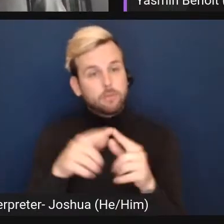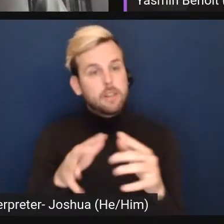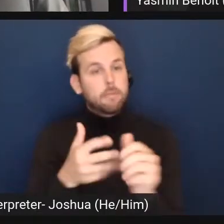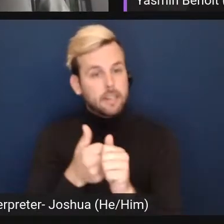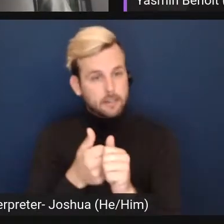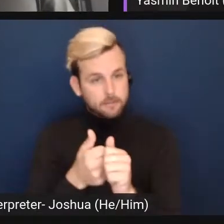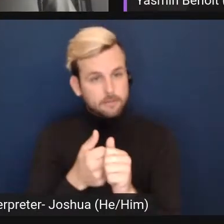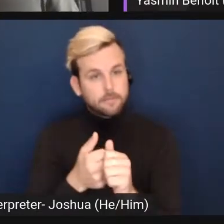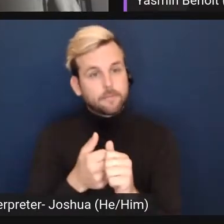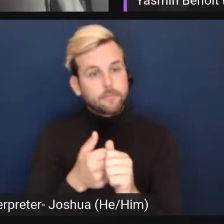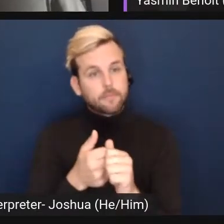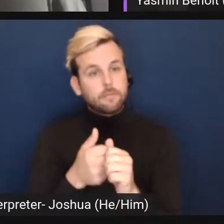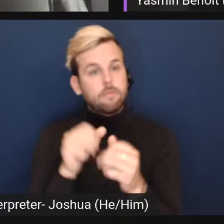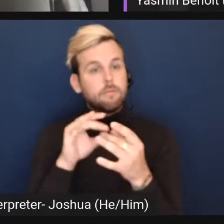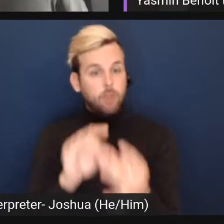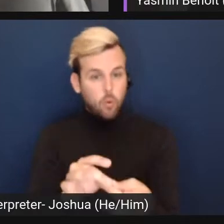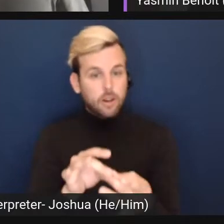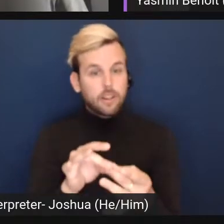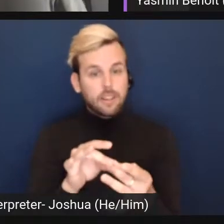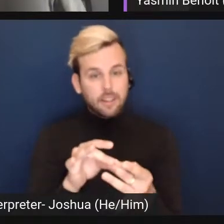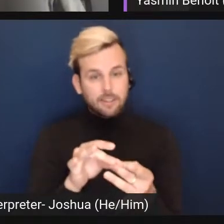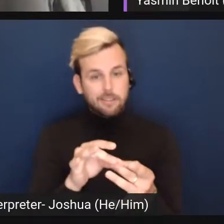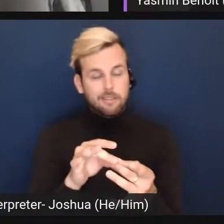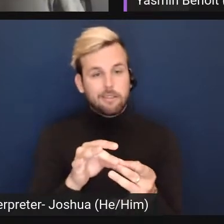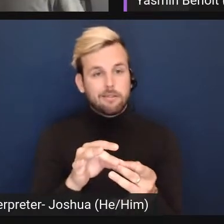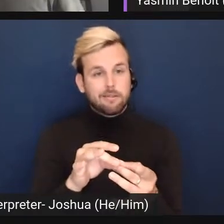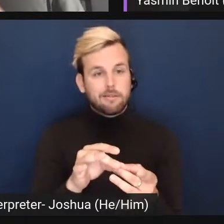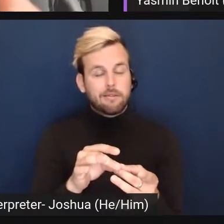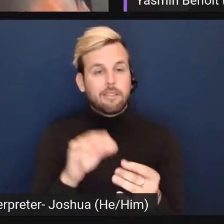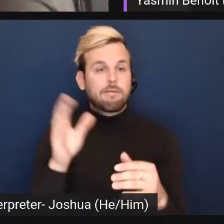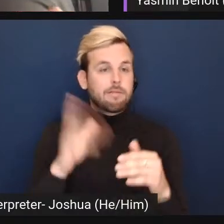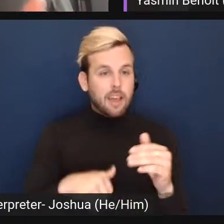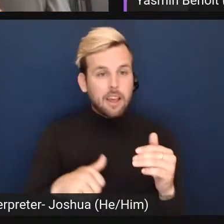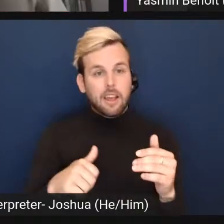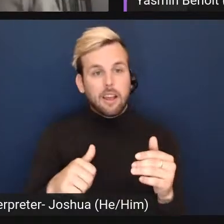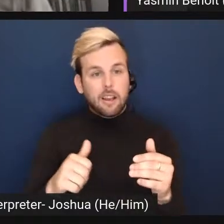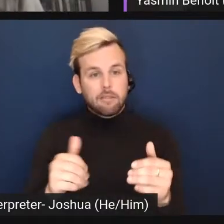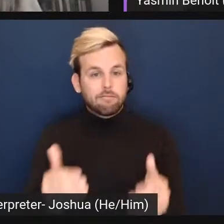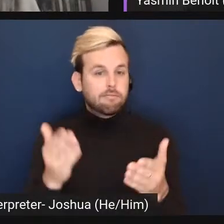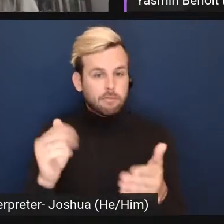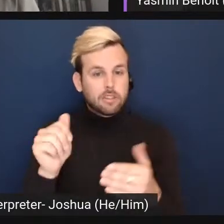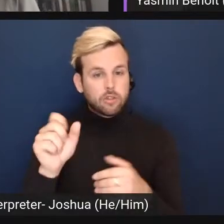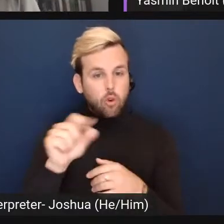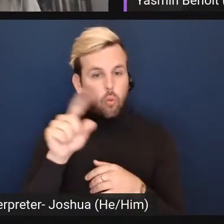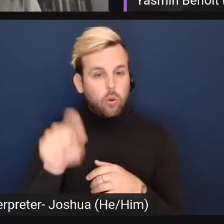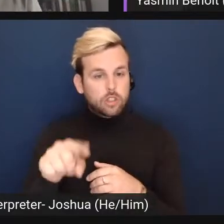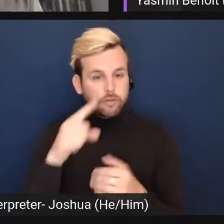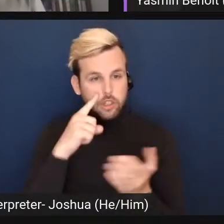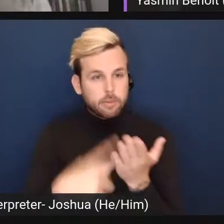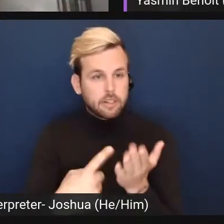accordingly rather than raising it as a question for debate.